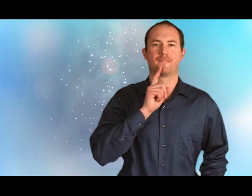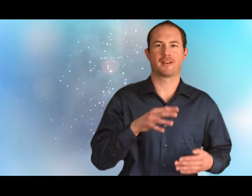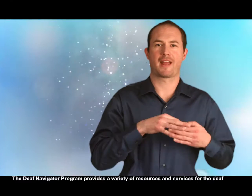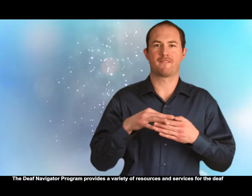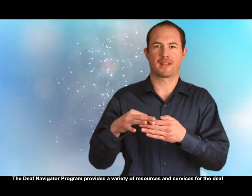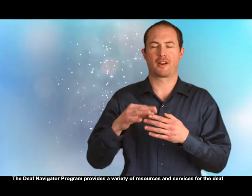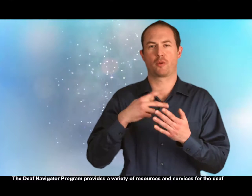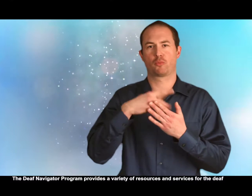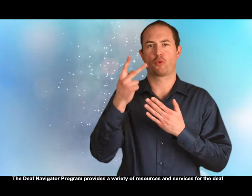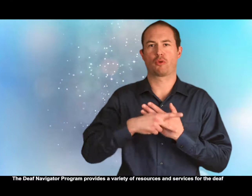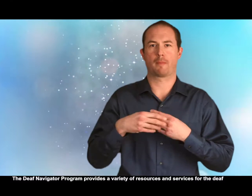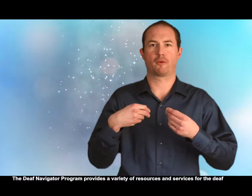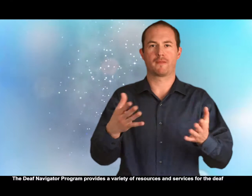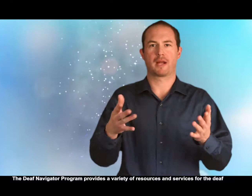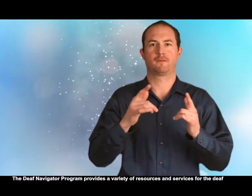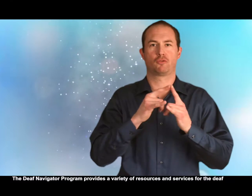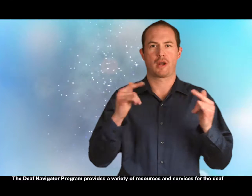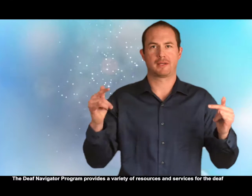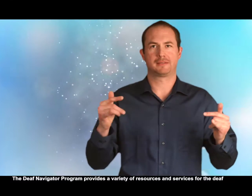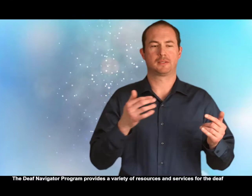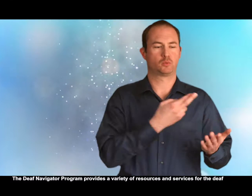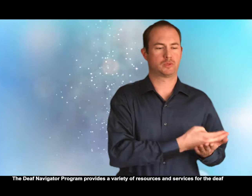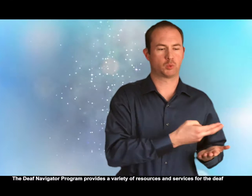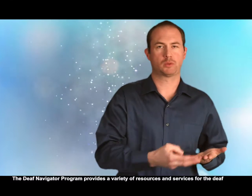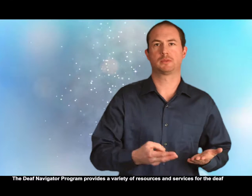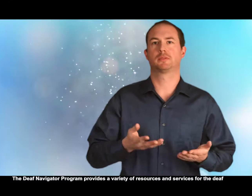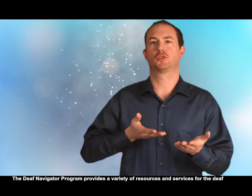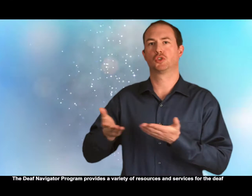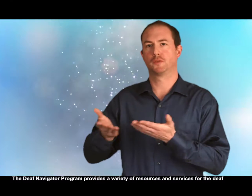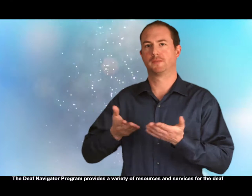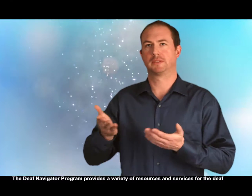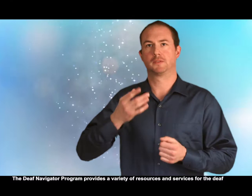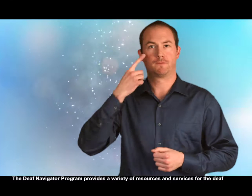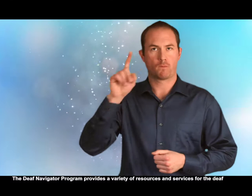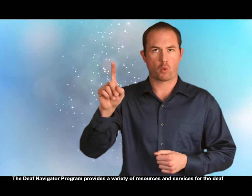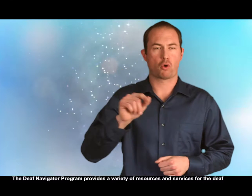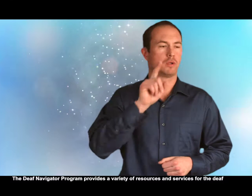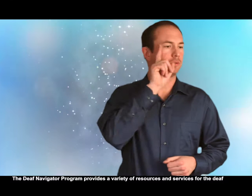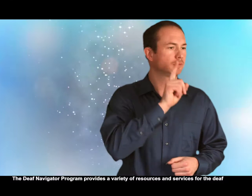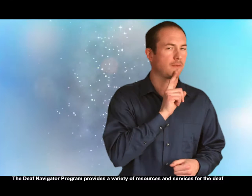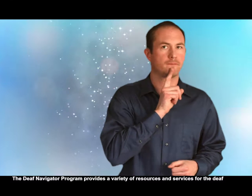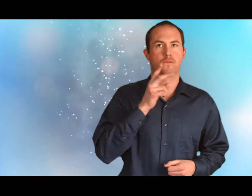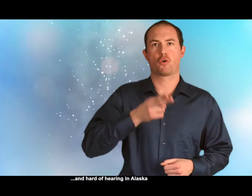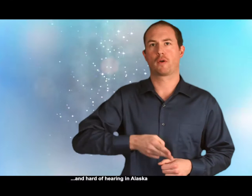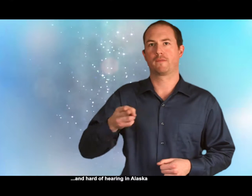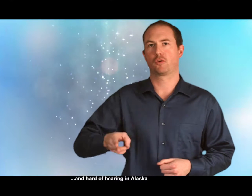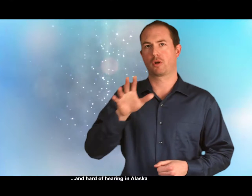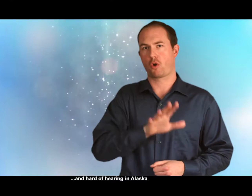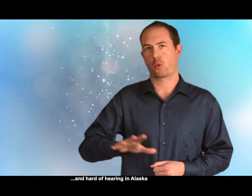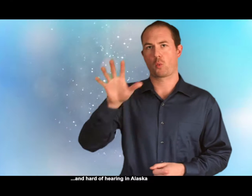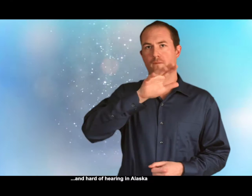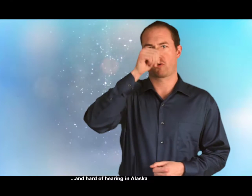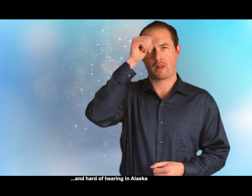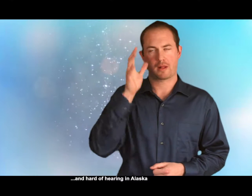The Deaf Navigator Program provides a variety of resources and services to the deaf and hard of hearing in Alaska.